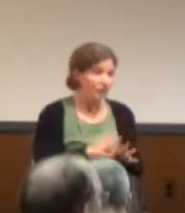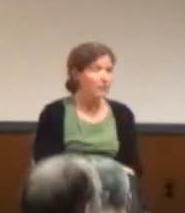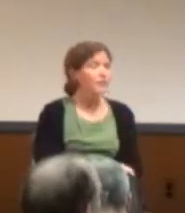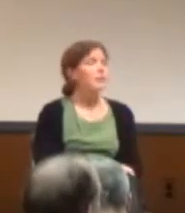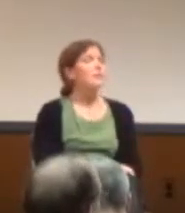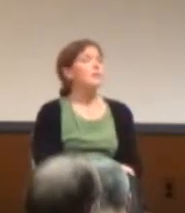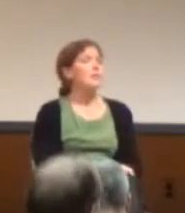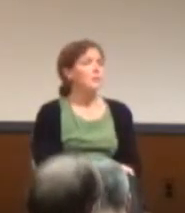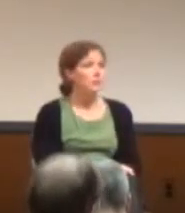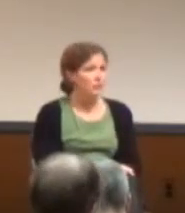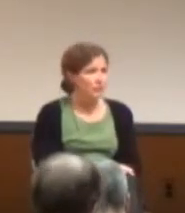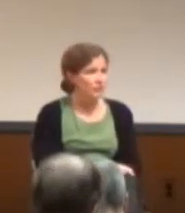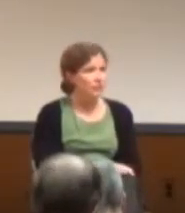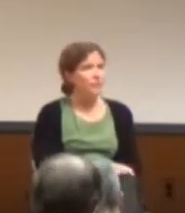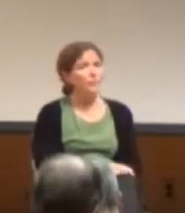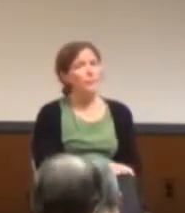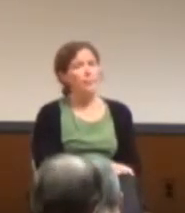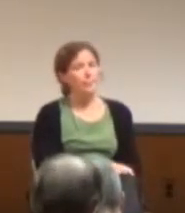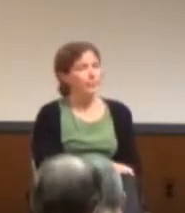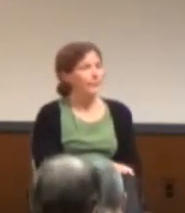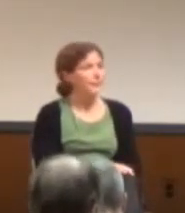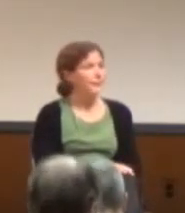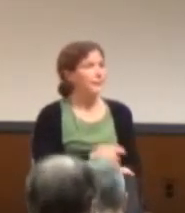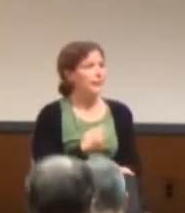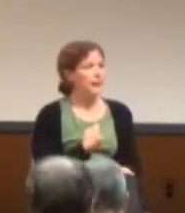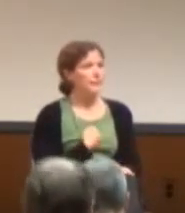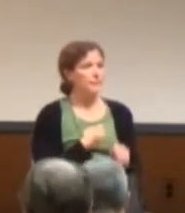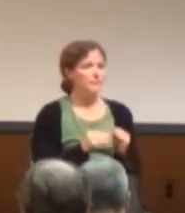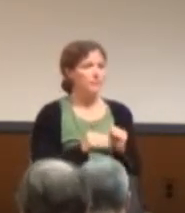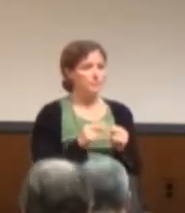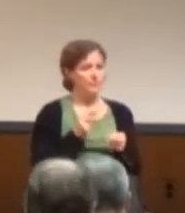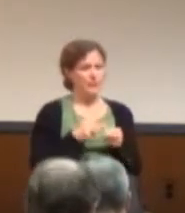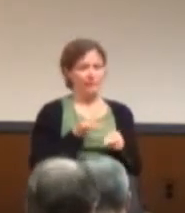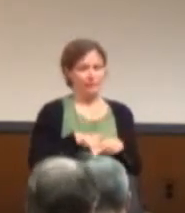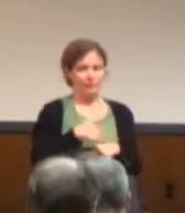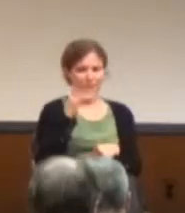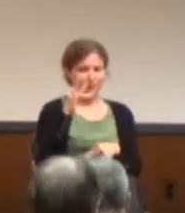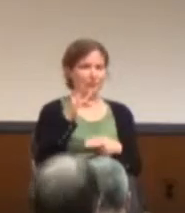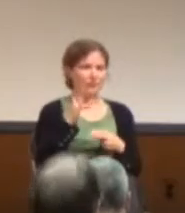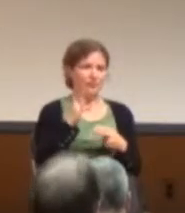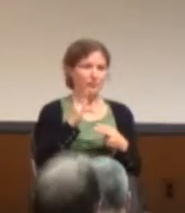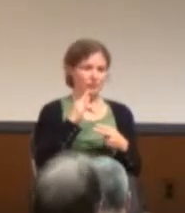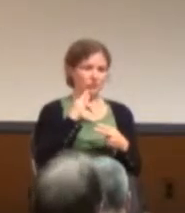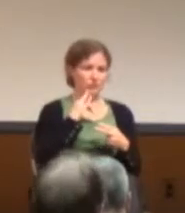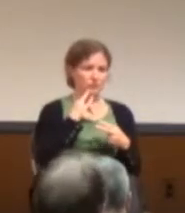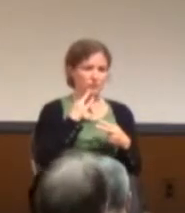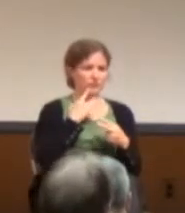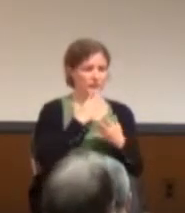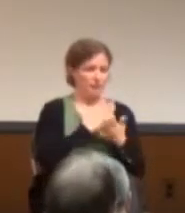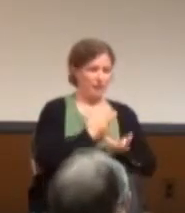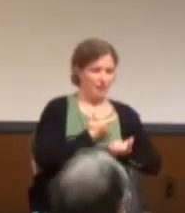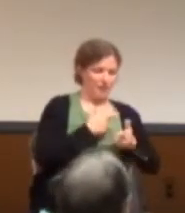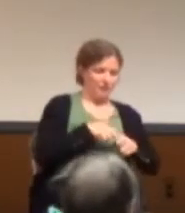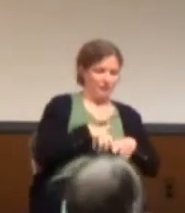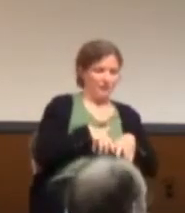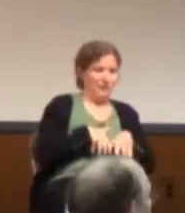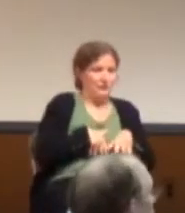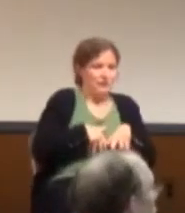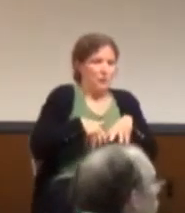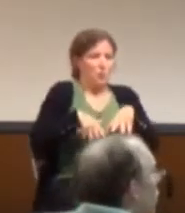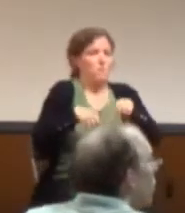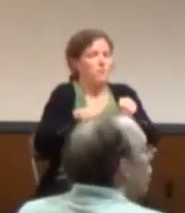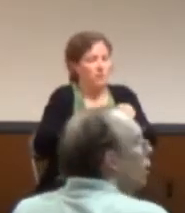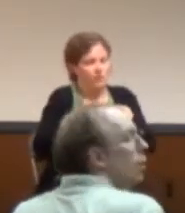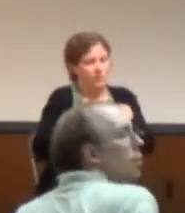Okay, well, I'm one of the more high-profile people, and it's definitely kind of taken over a part of my life to have